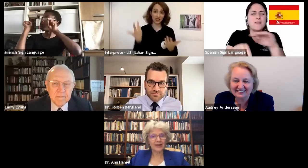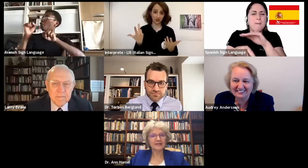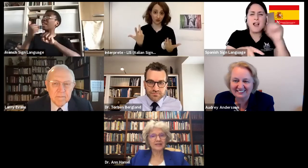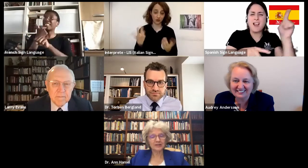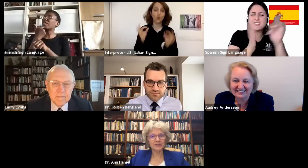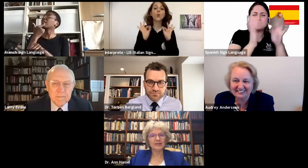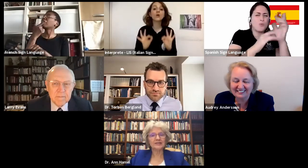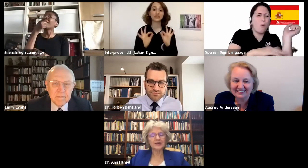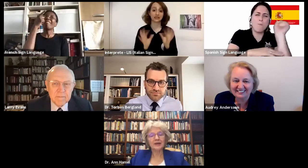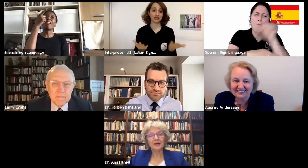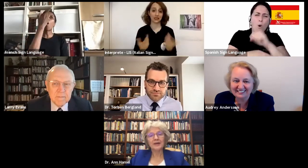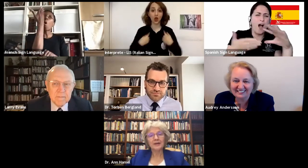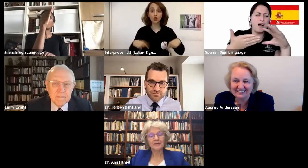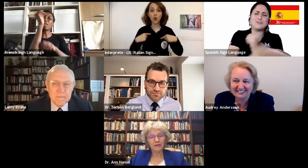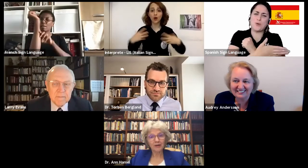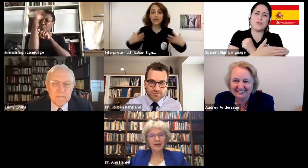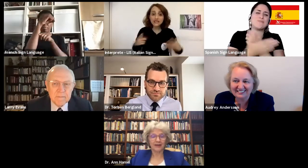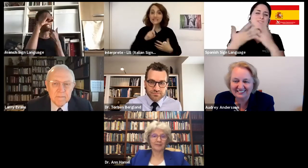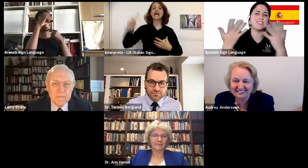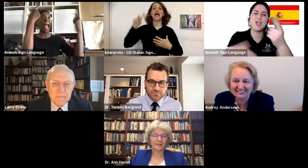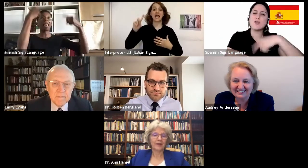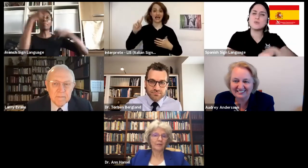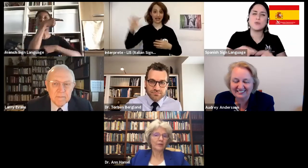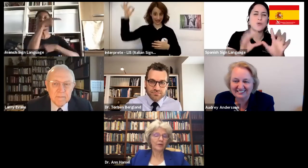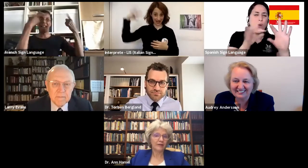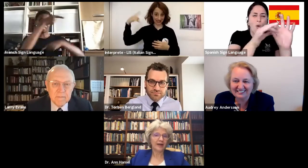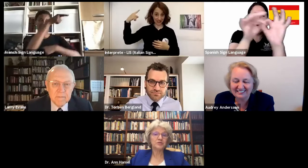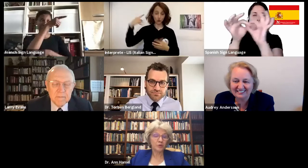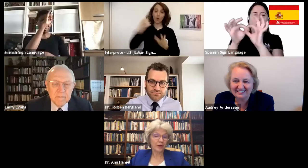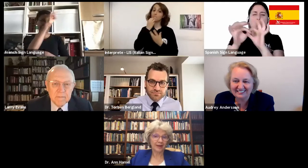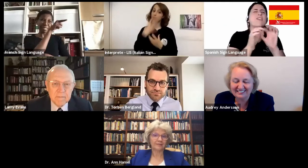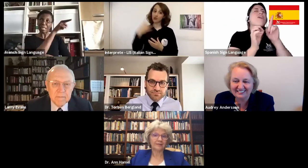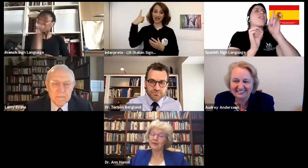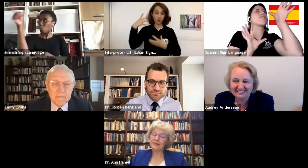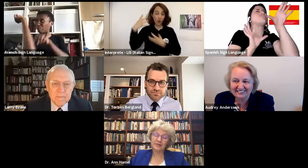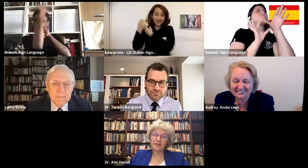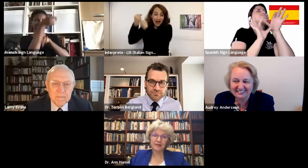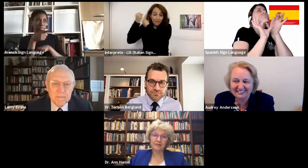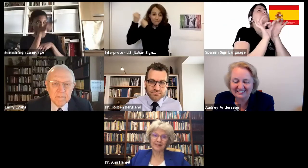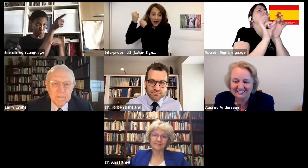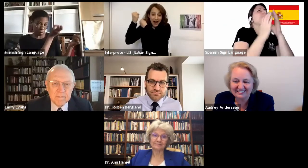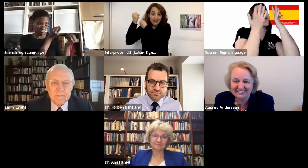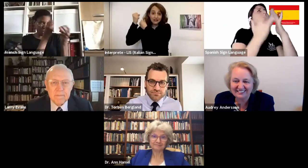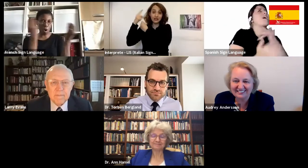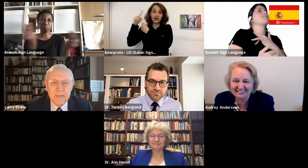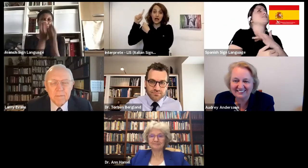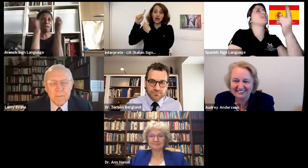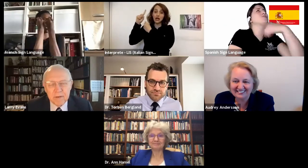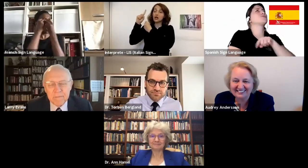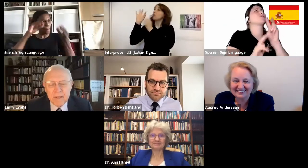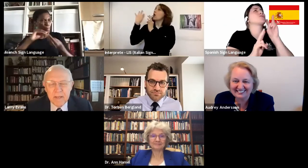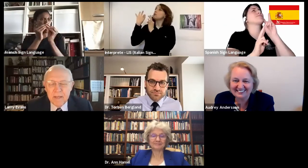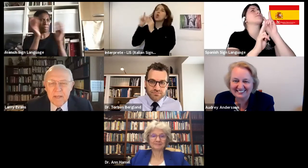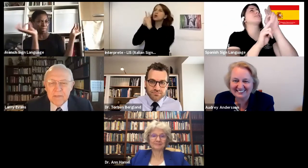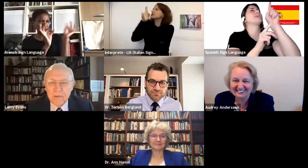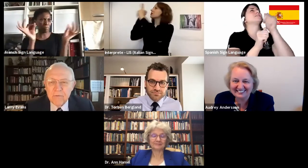his grace, to his goodness, follow him, we will find joy in the midst of our suffering. Amen.